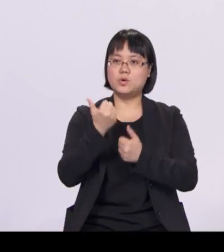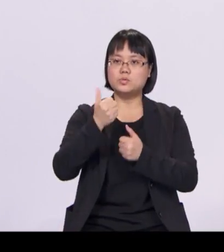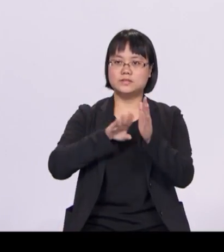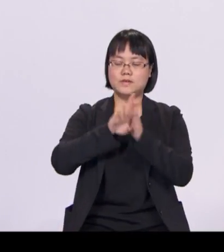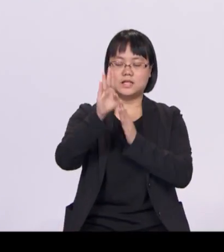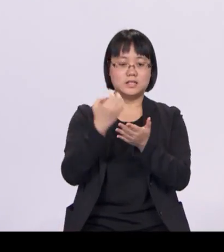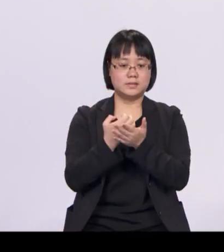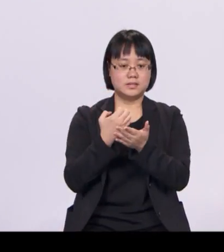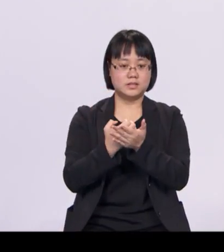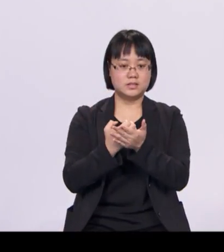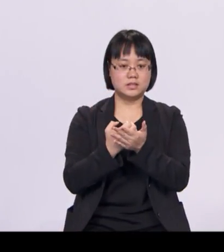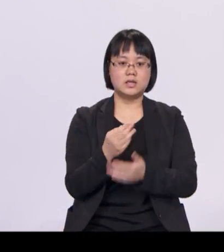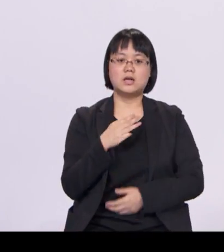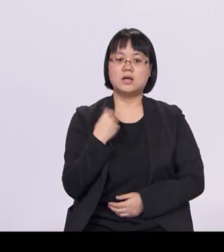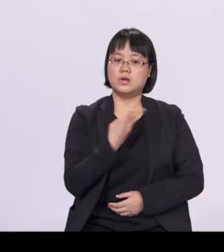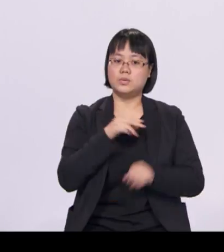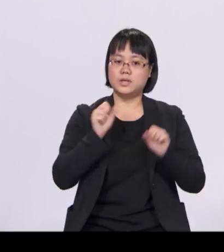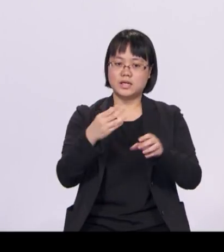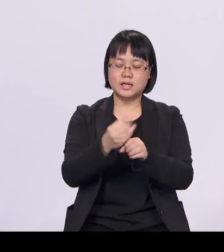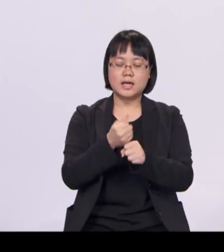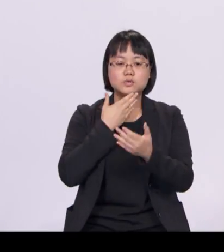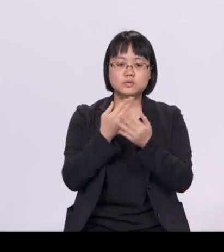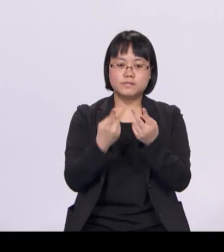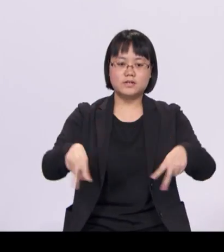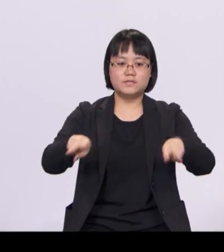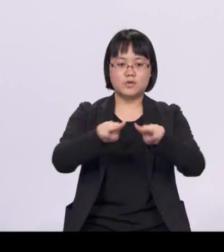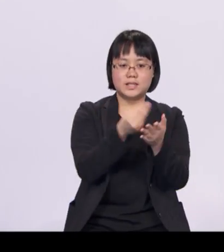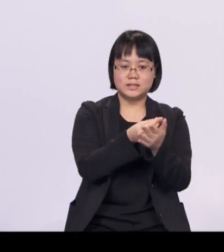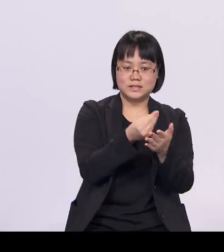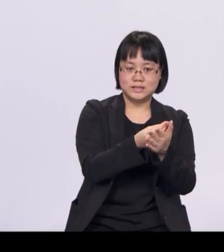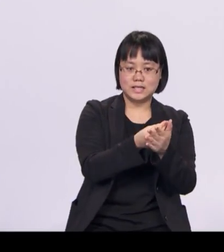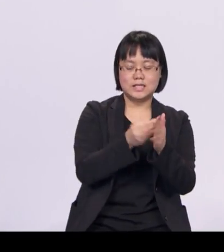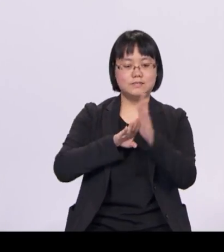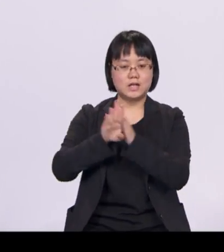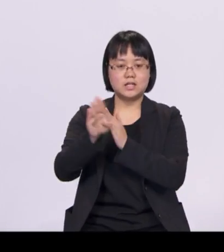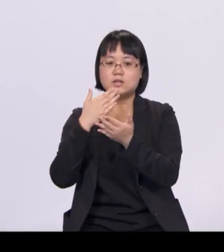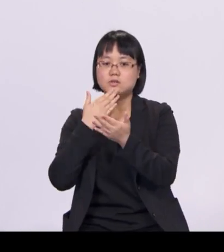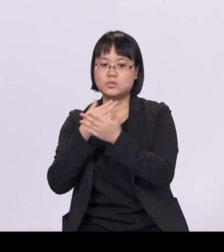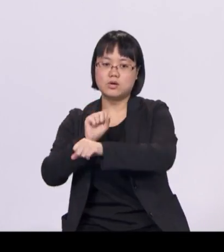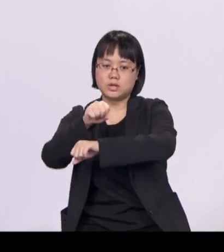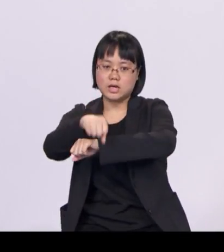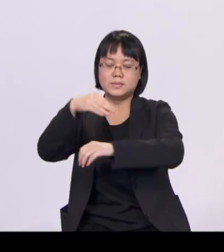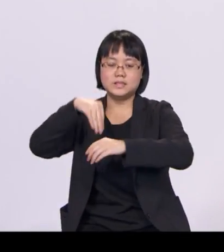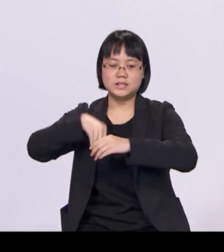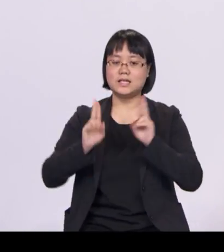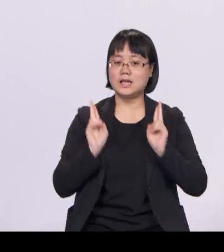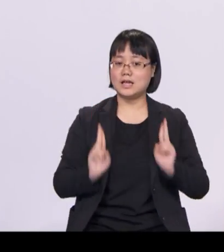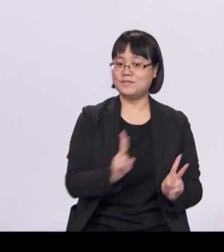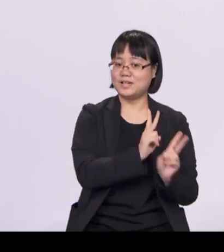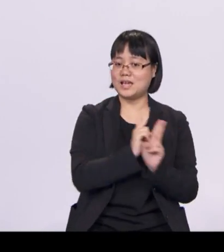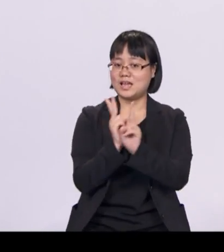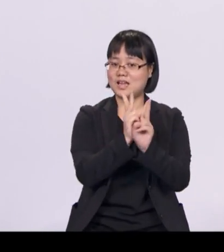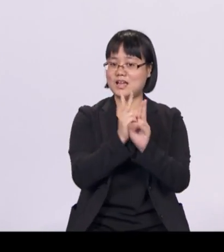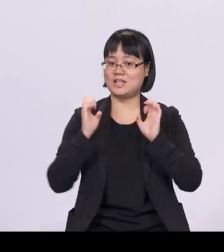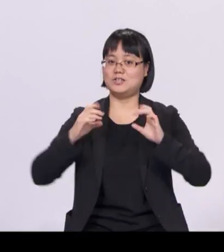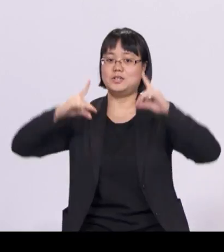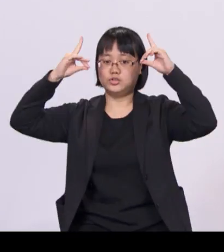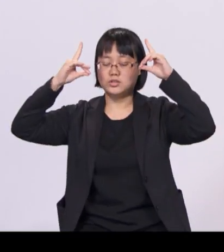good value for our money, delivering good outcomes in areas like healthcare and education, which are highly ranked internationally.